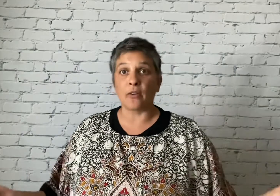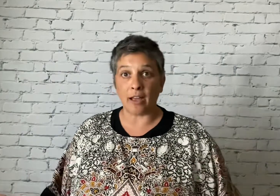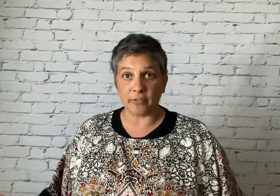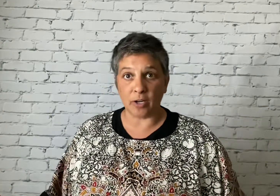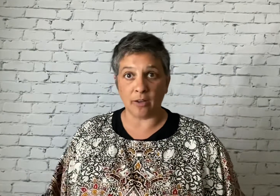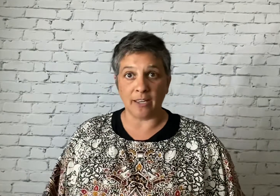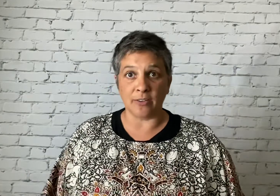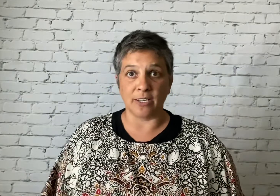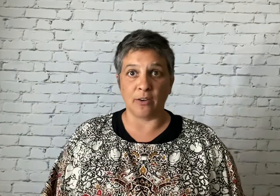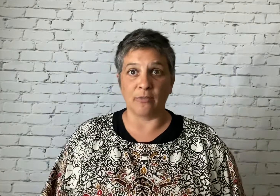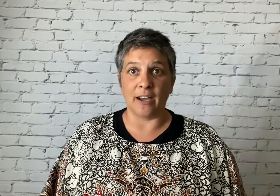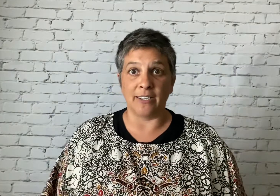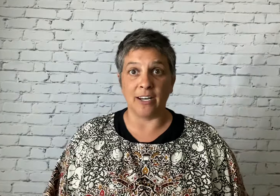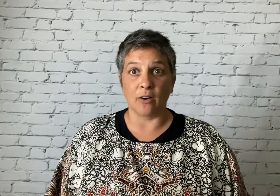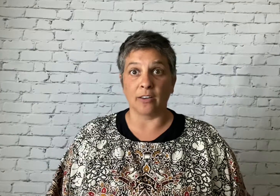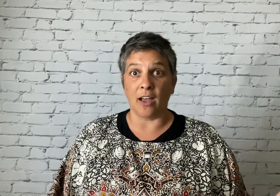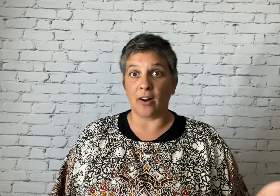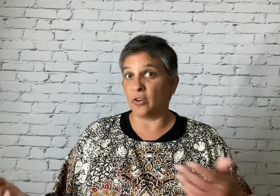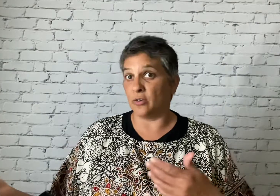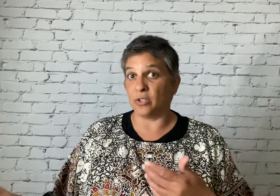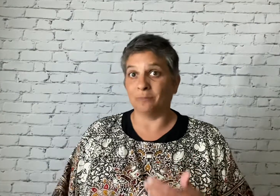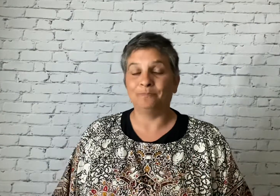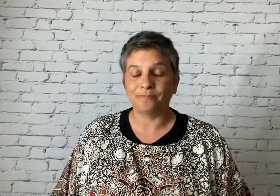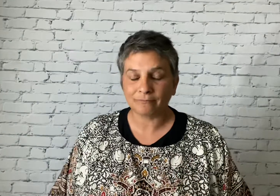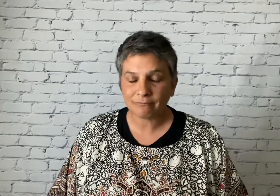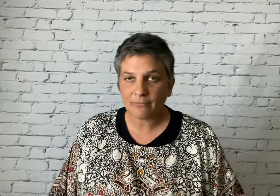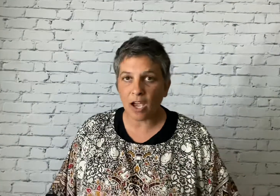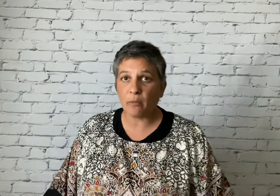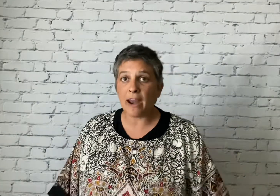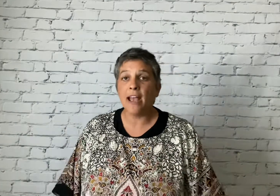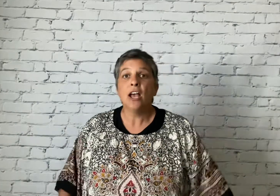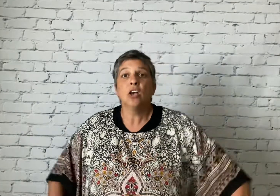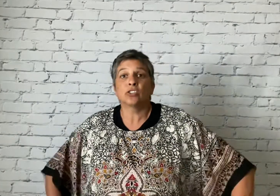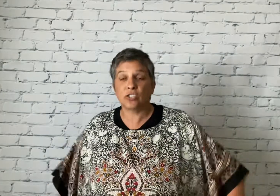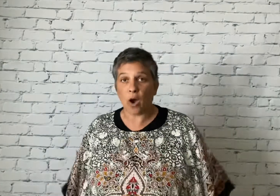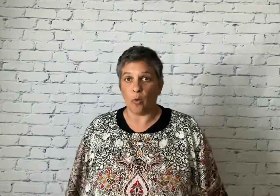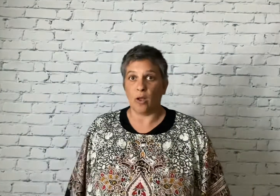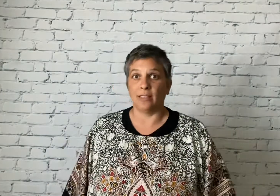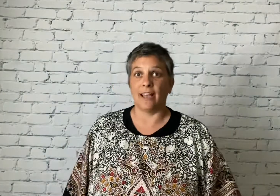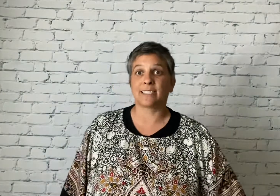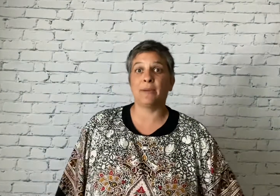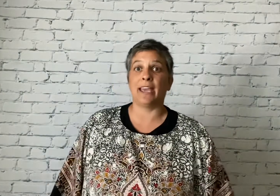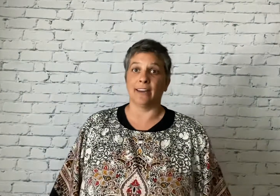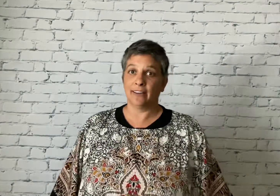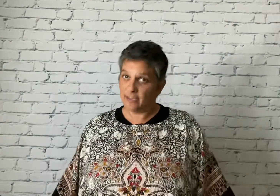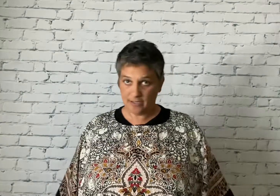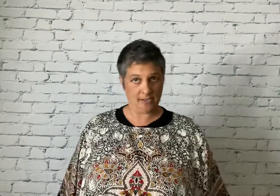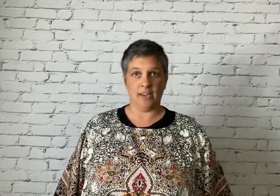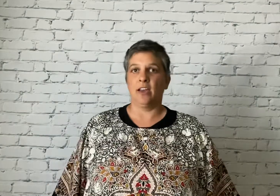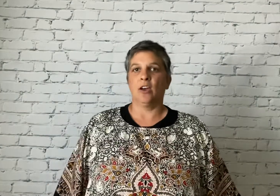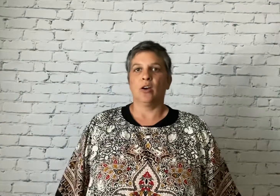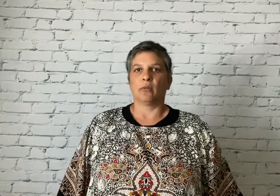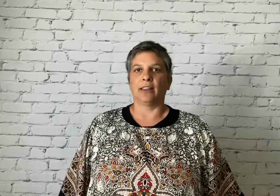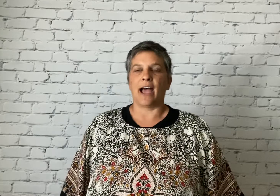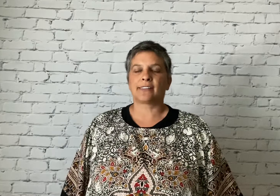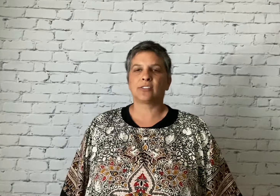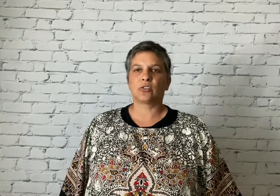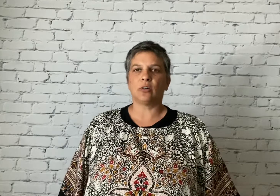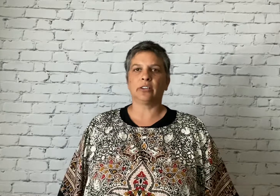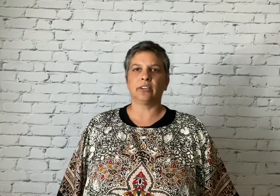laughter yoga leaders that you can find here online on YouTube. All right, so let's begin. Relax the shoulders,